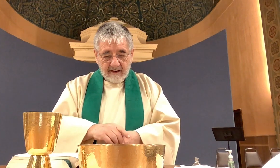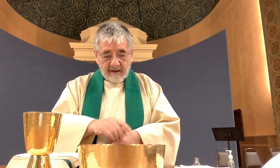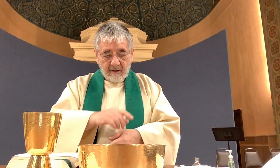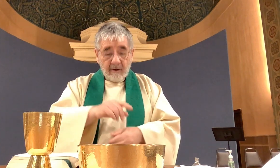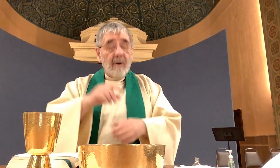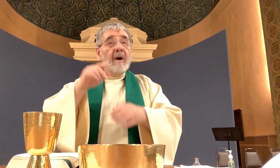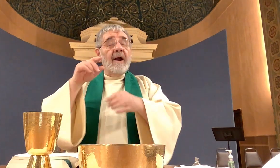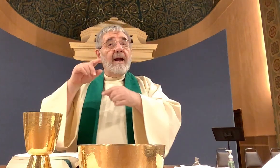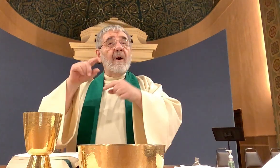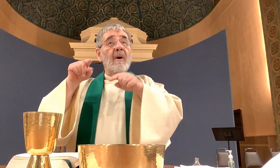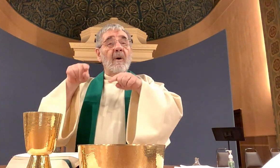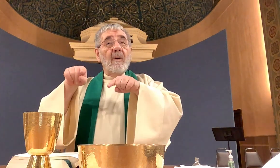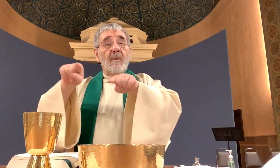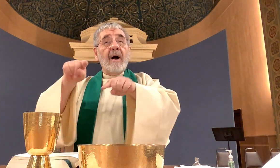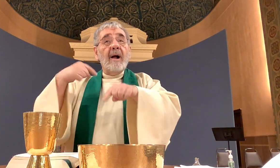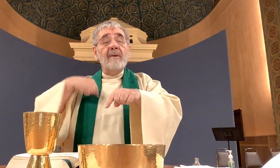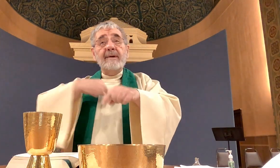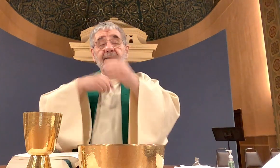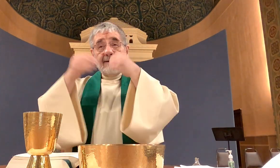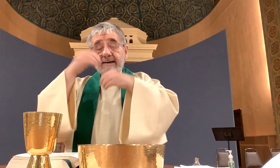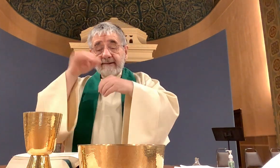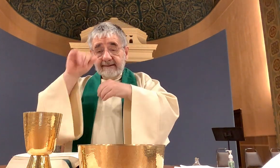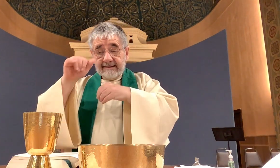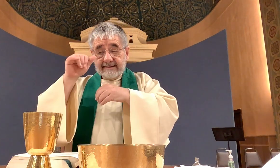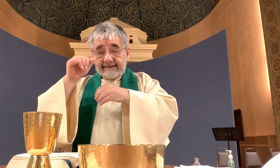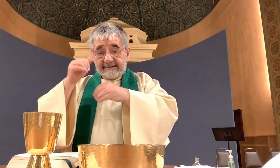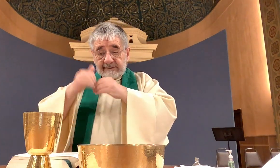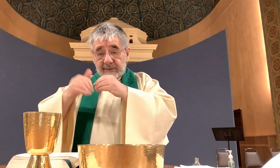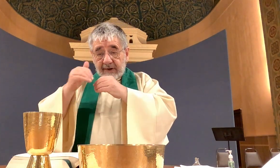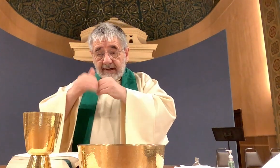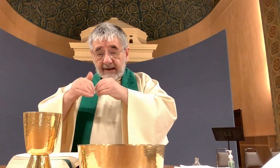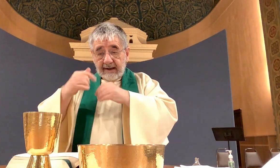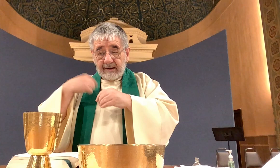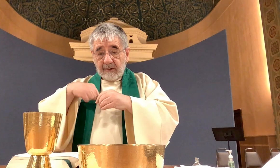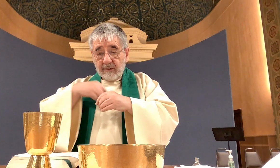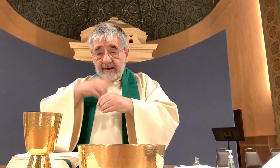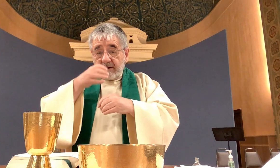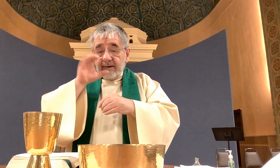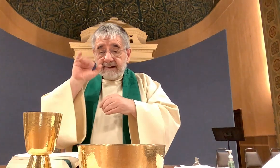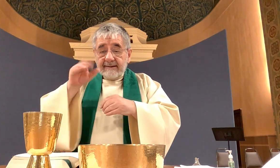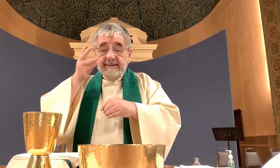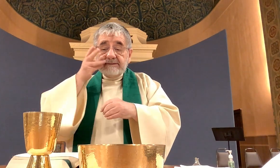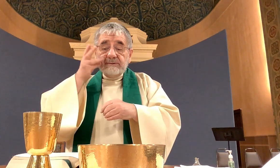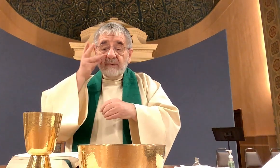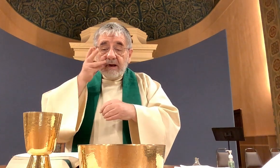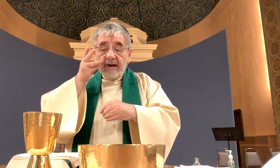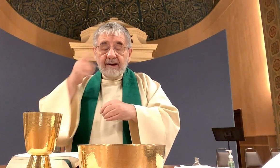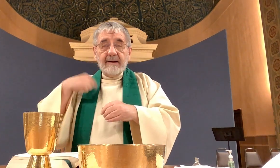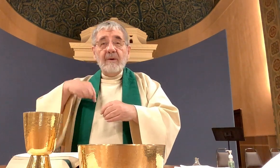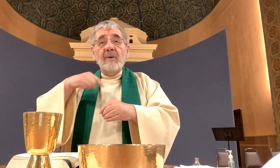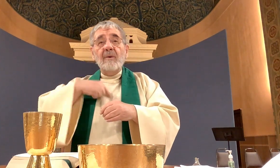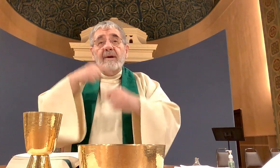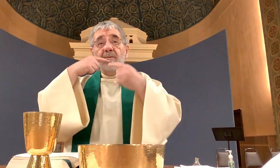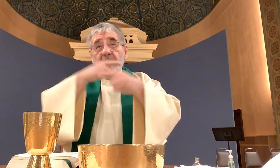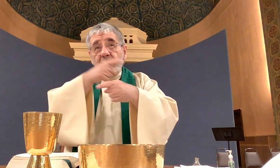when we eat this bread and drink this cup we proclaim your death O Lord